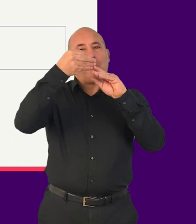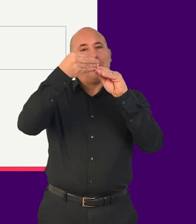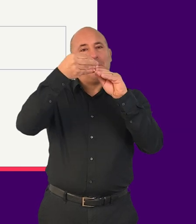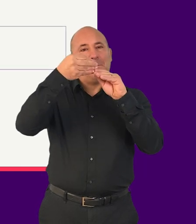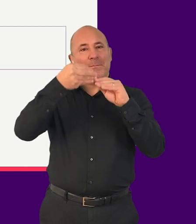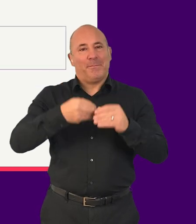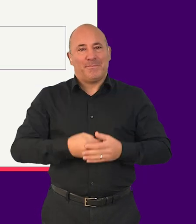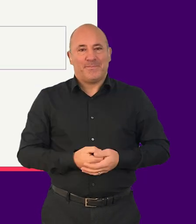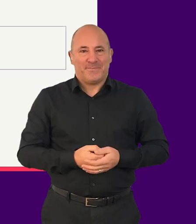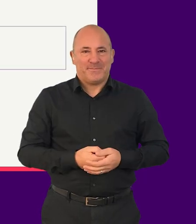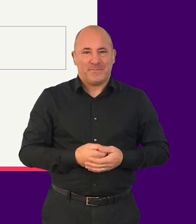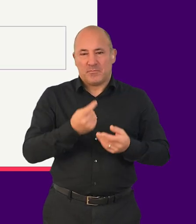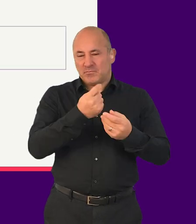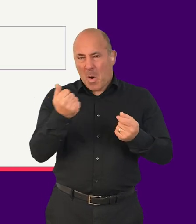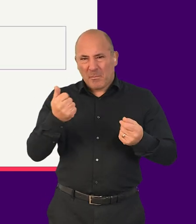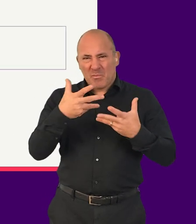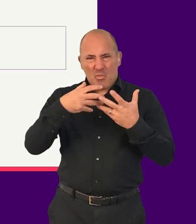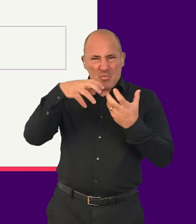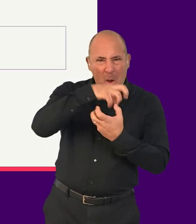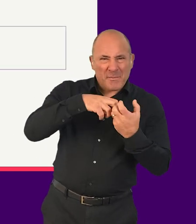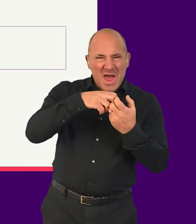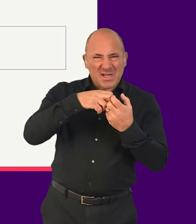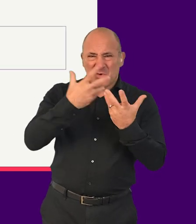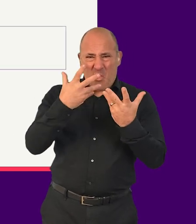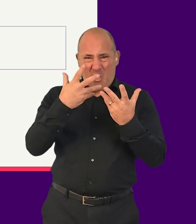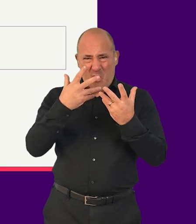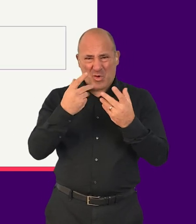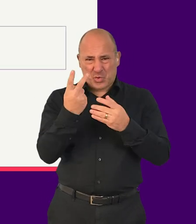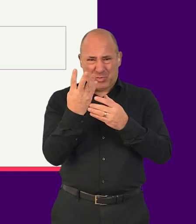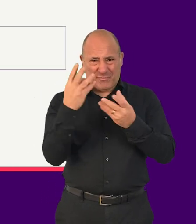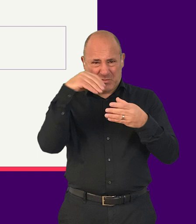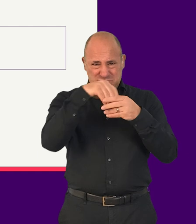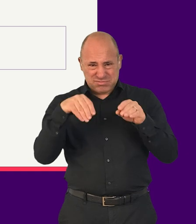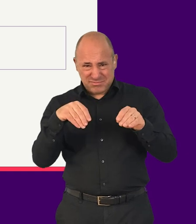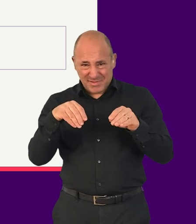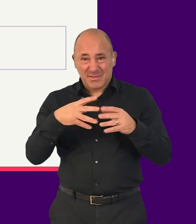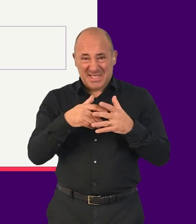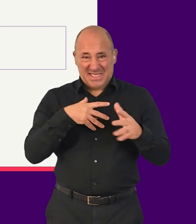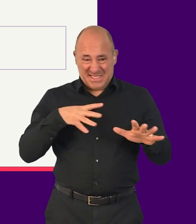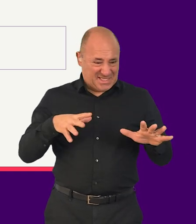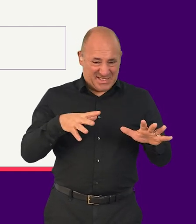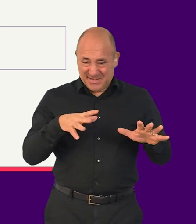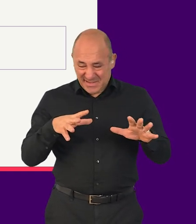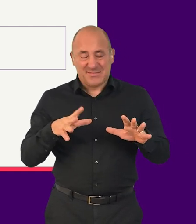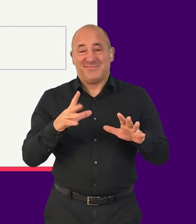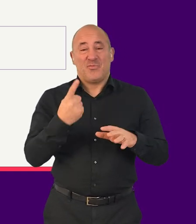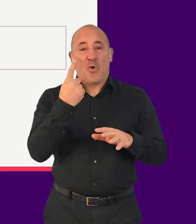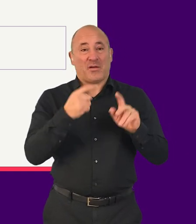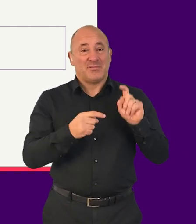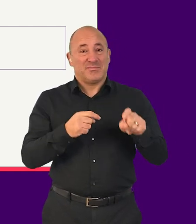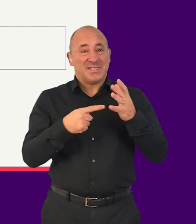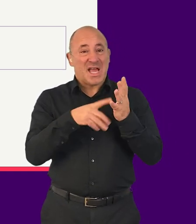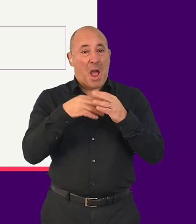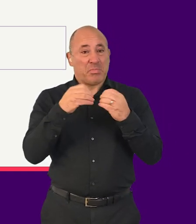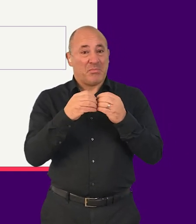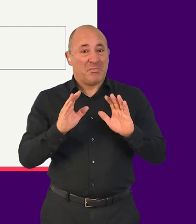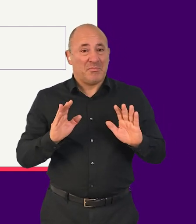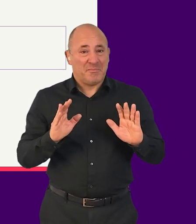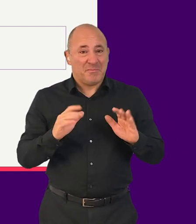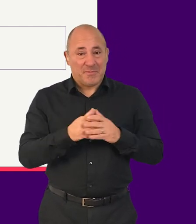In some situations, complex or compound controls only present the user with a single tab stop. Once they have focus,